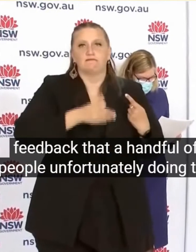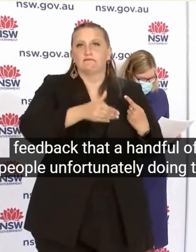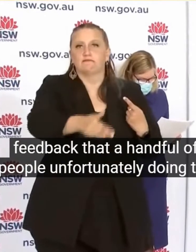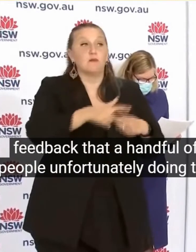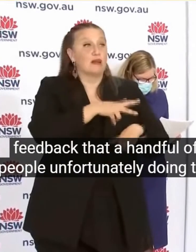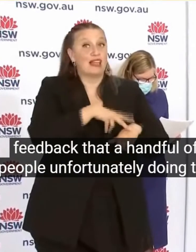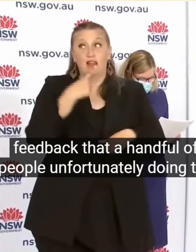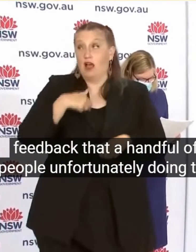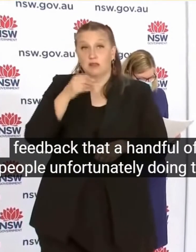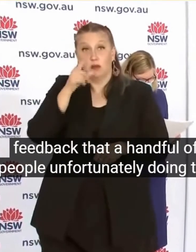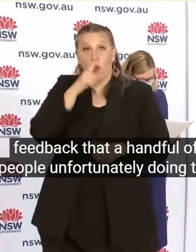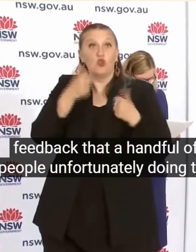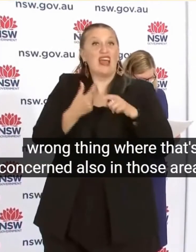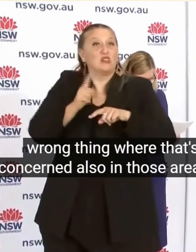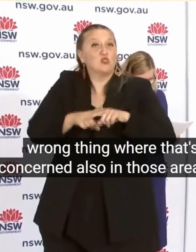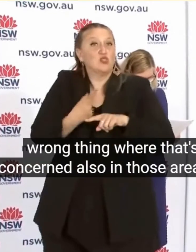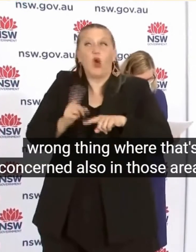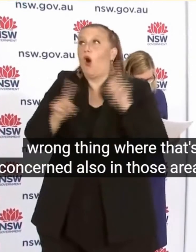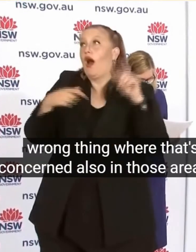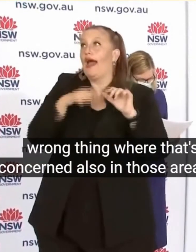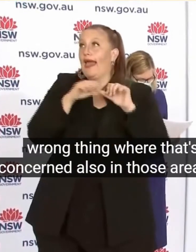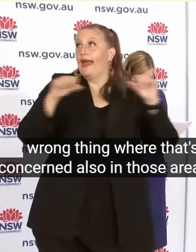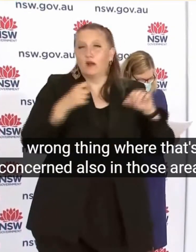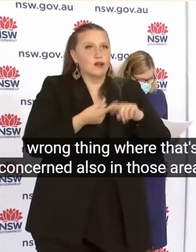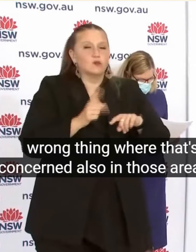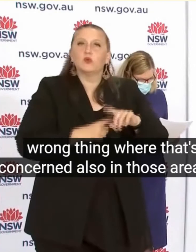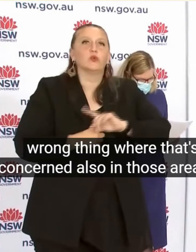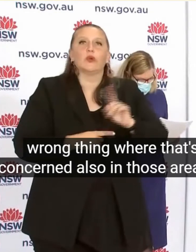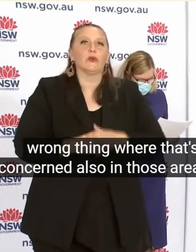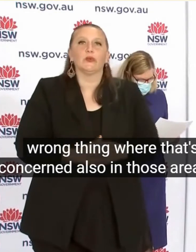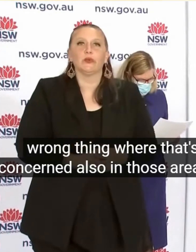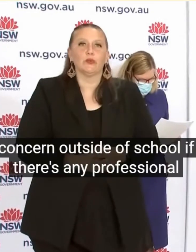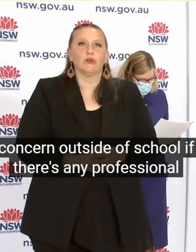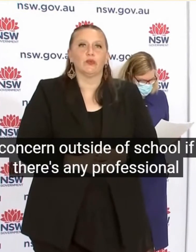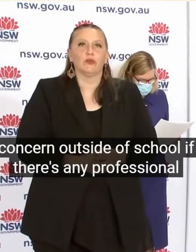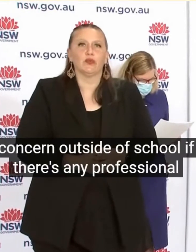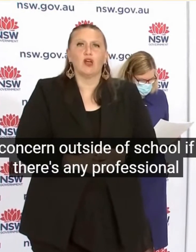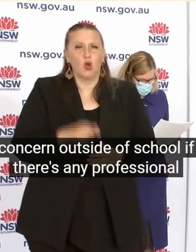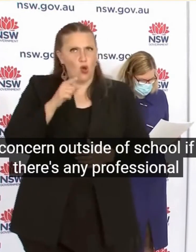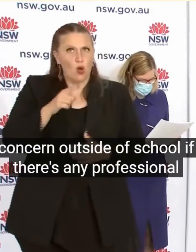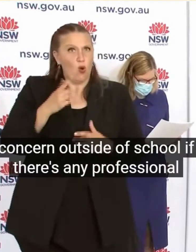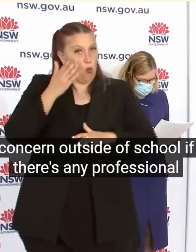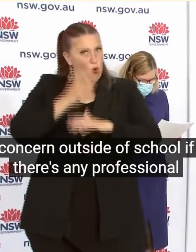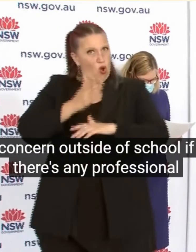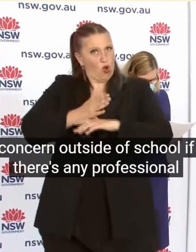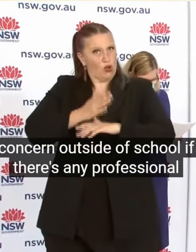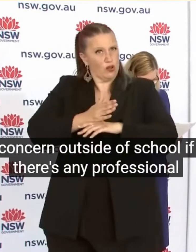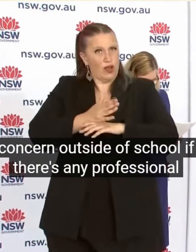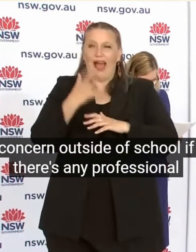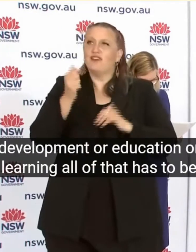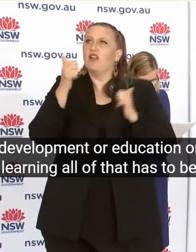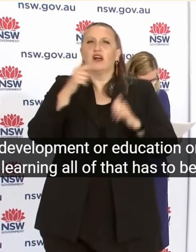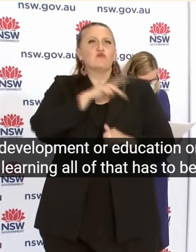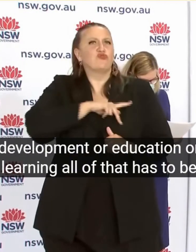Also in those areas of concern Outside of school If there's any professional development Or education or learning All of that has to be done online We don't want people